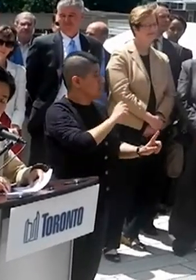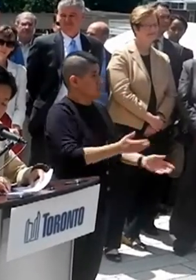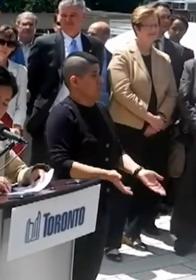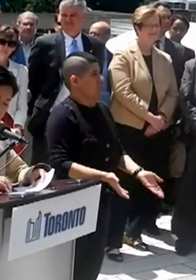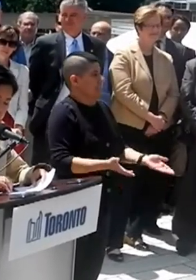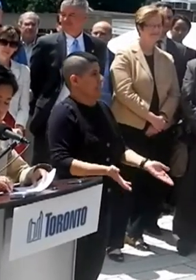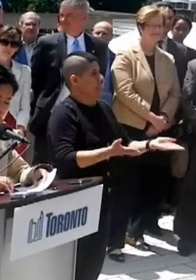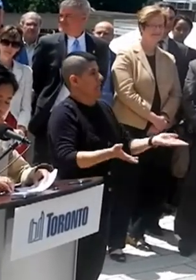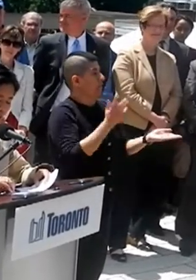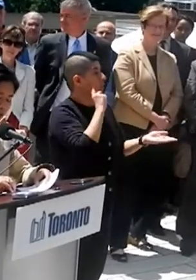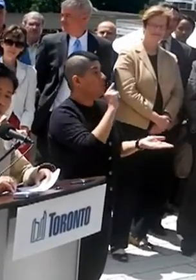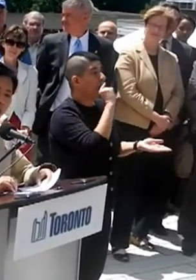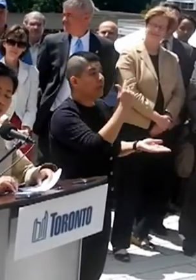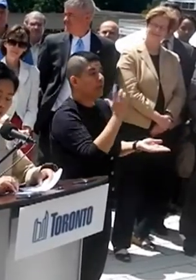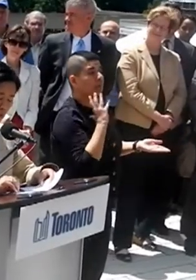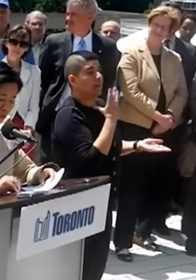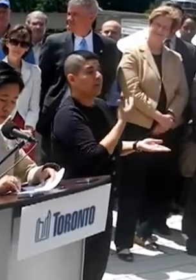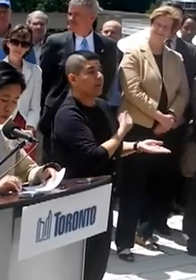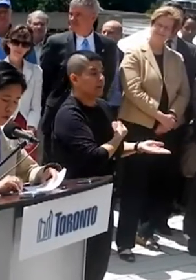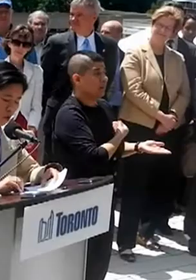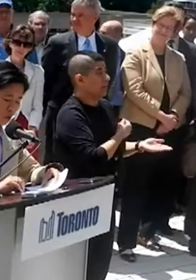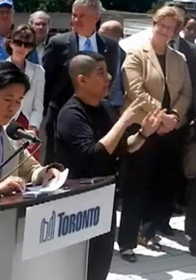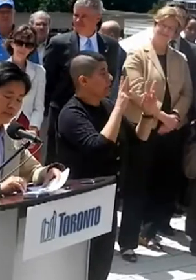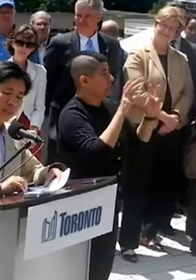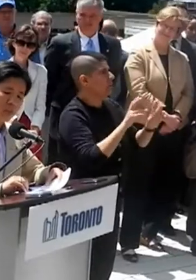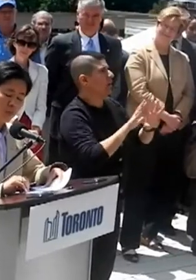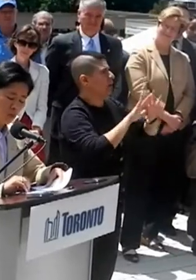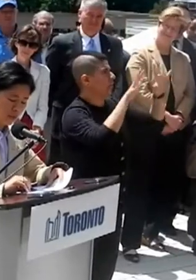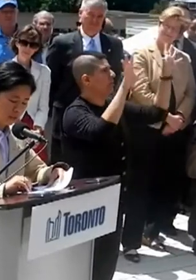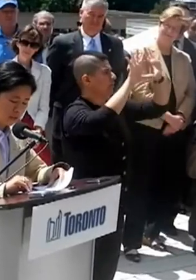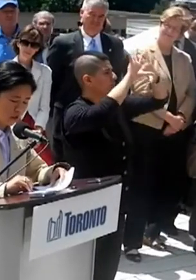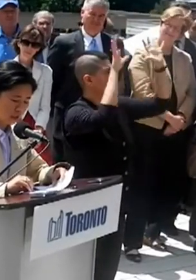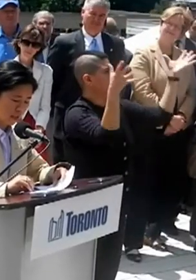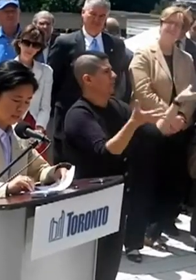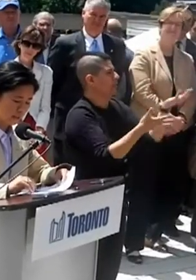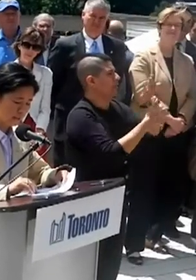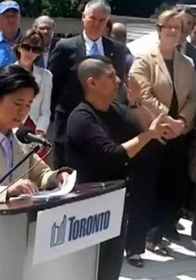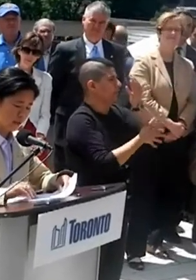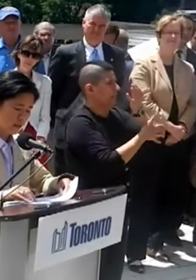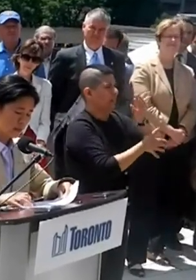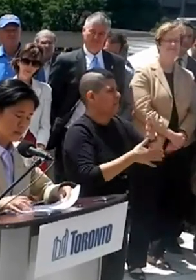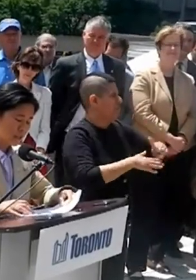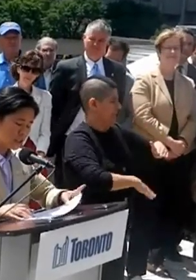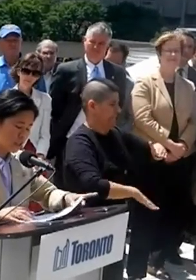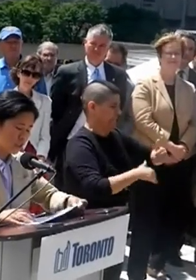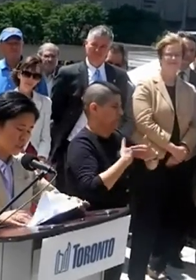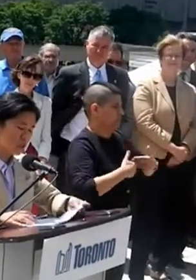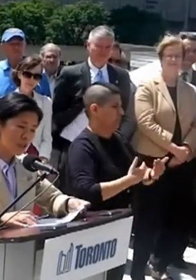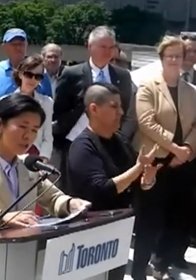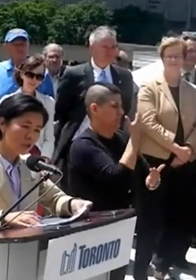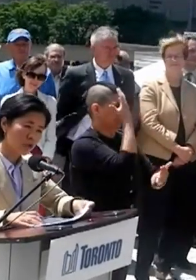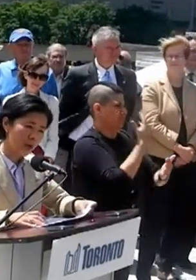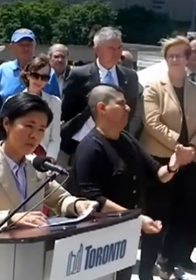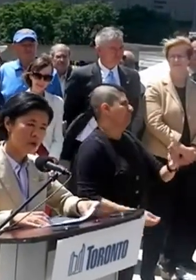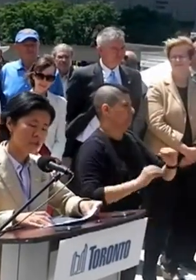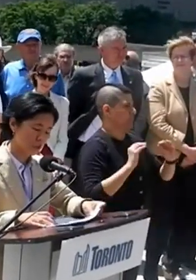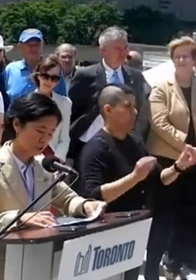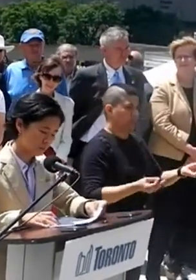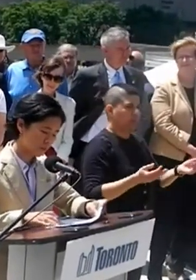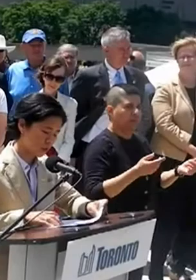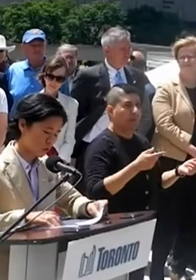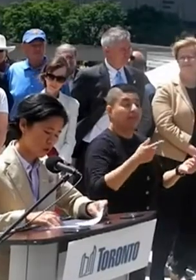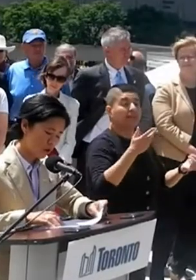queer and trans issues in other parts of the world where basic human rights are lacking. This year's International Grand